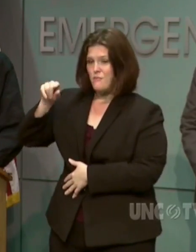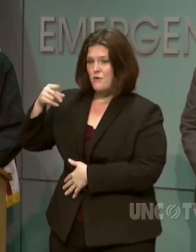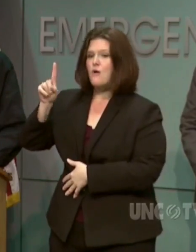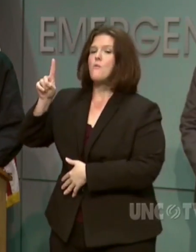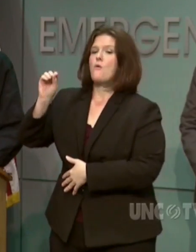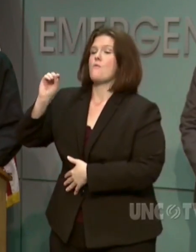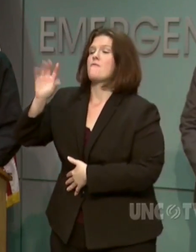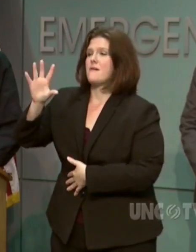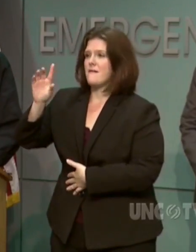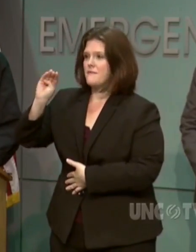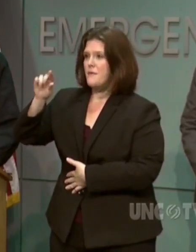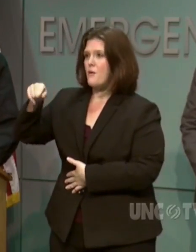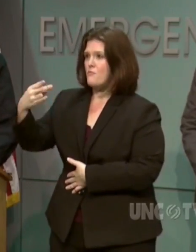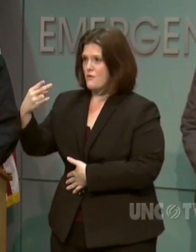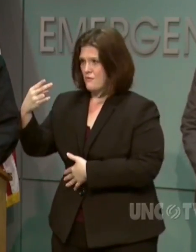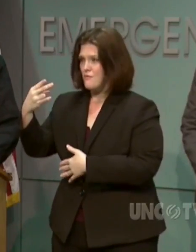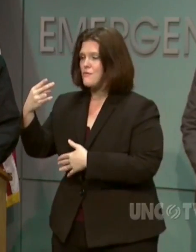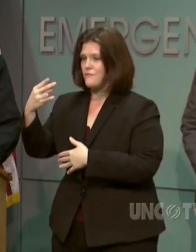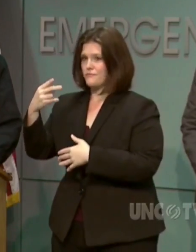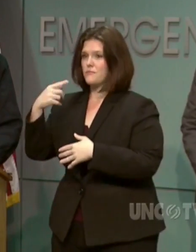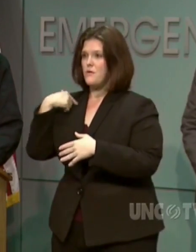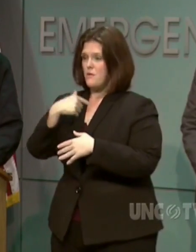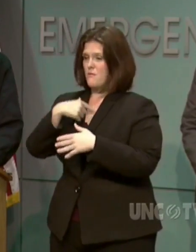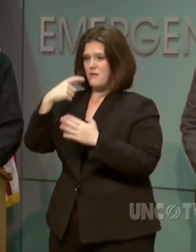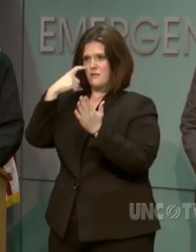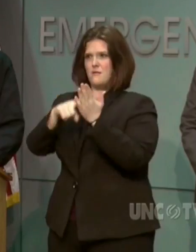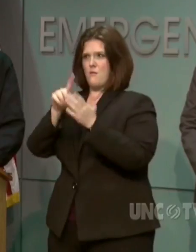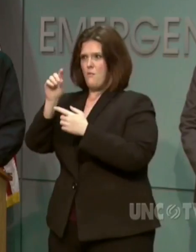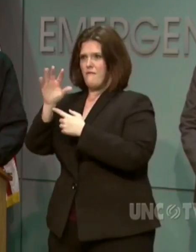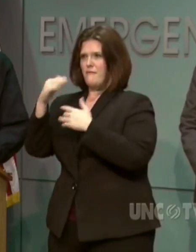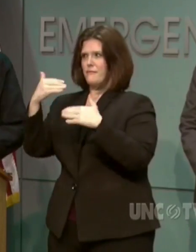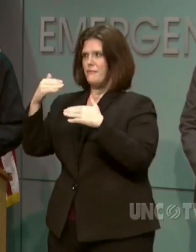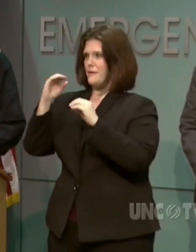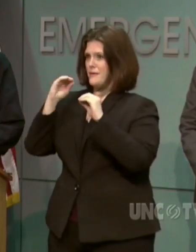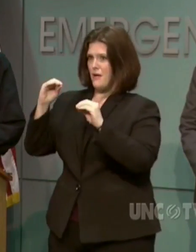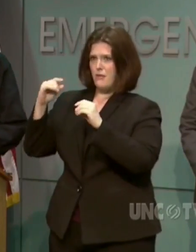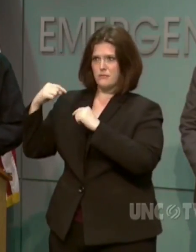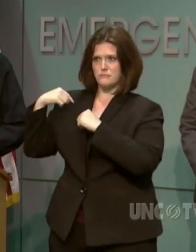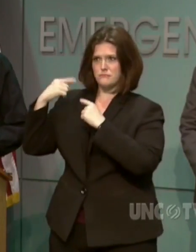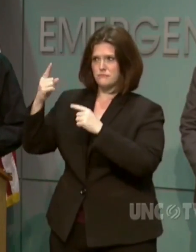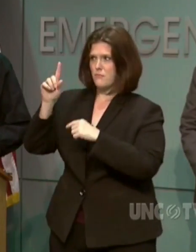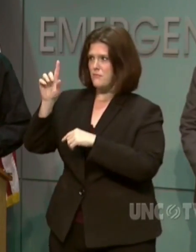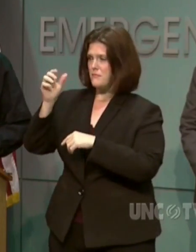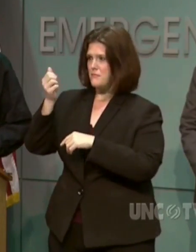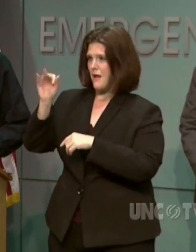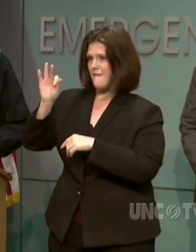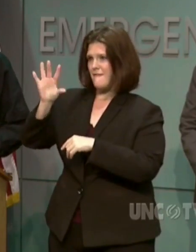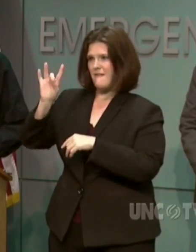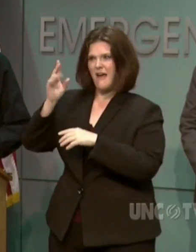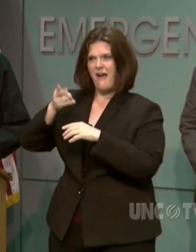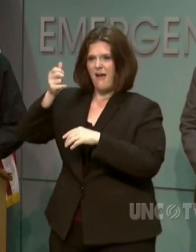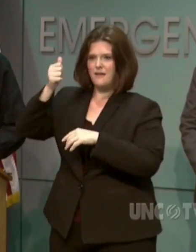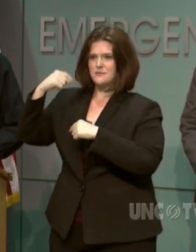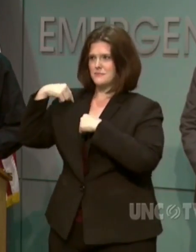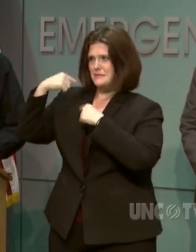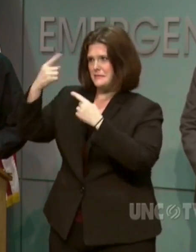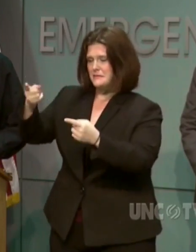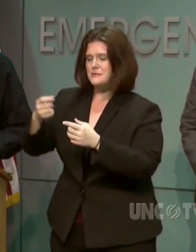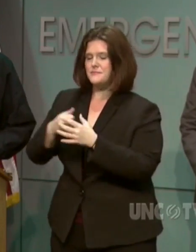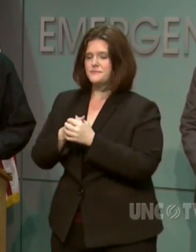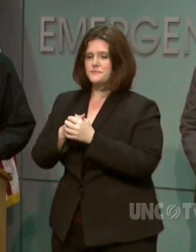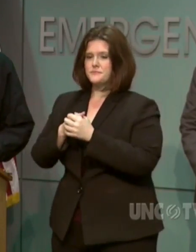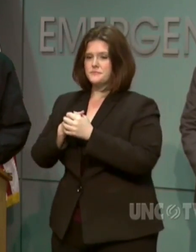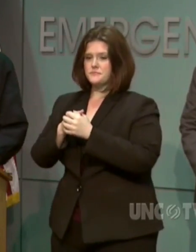recorded since 1958. The sun rose this morning on an extremely dangerous